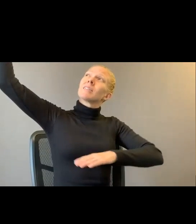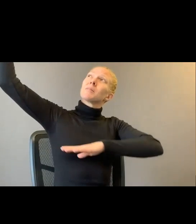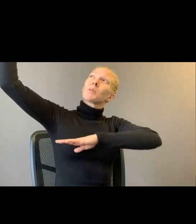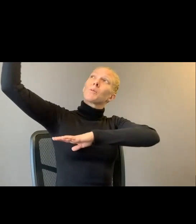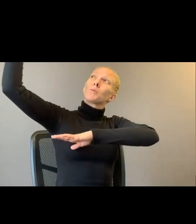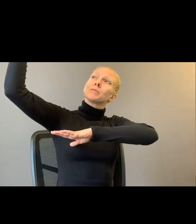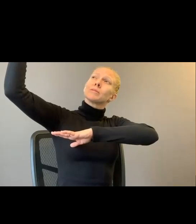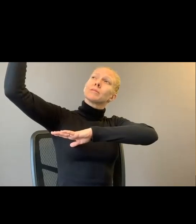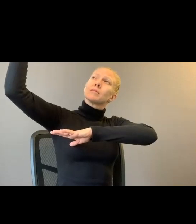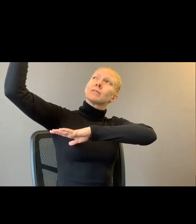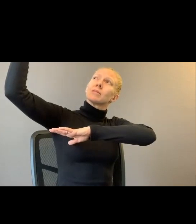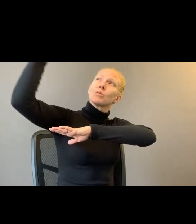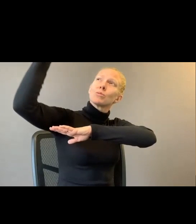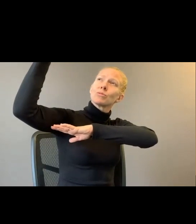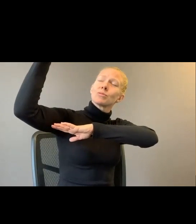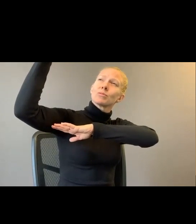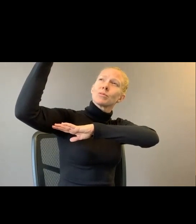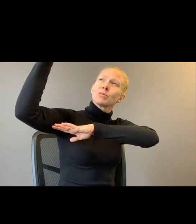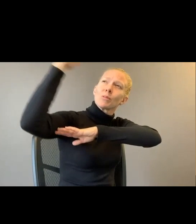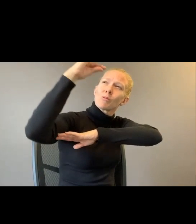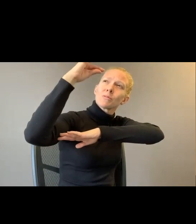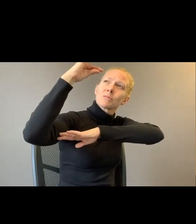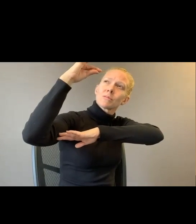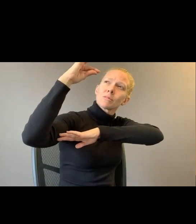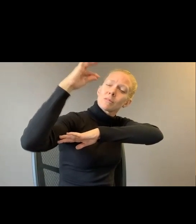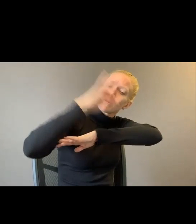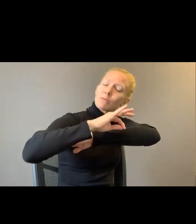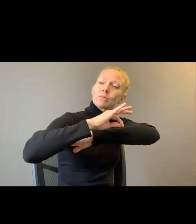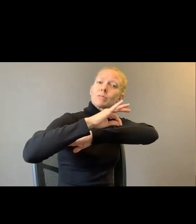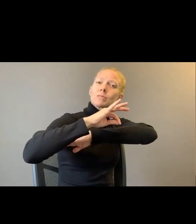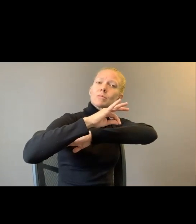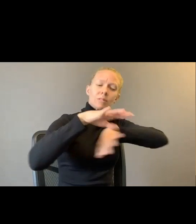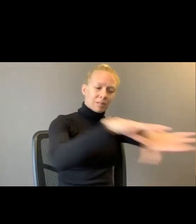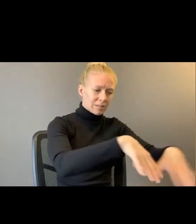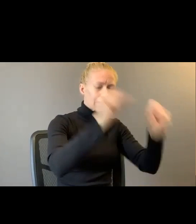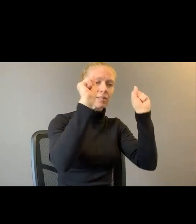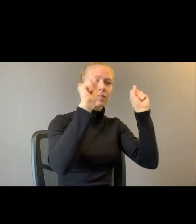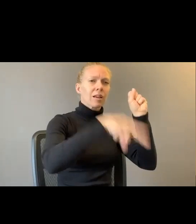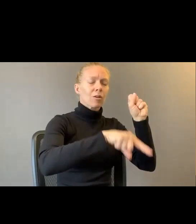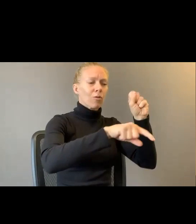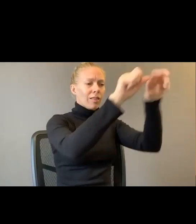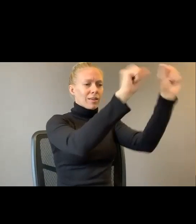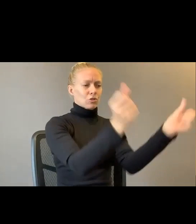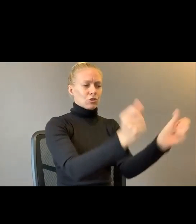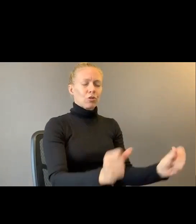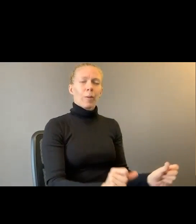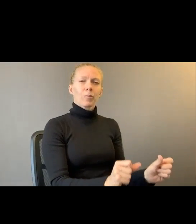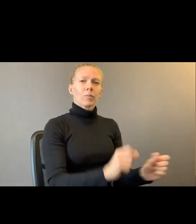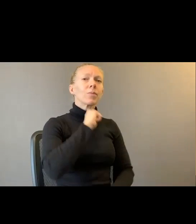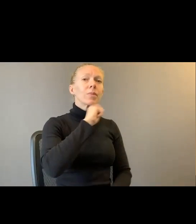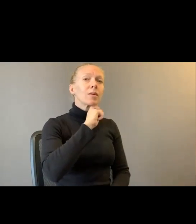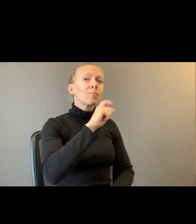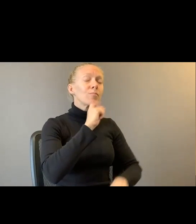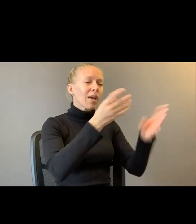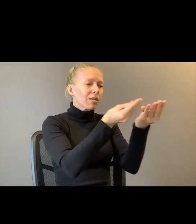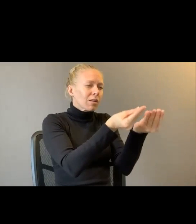Even closer than that. Take away the shape from the metal son. They are